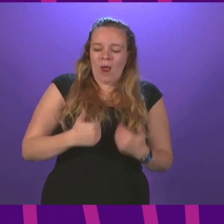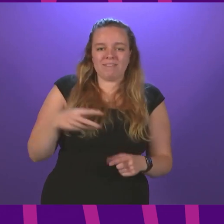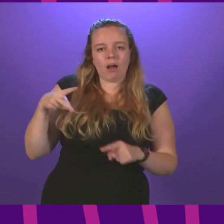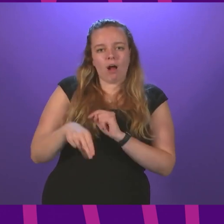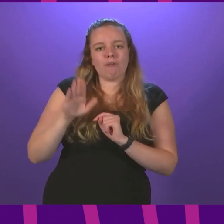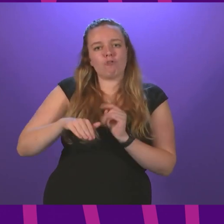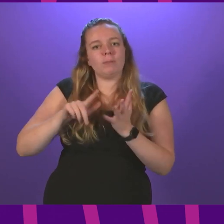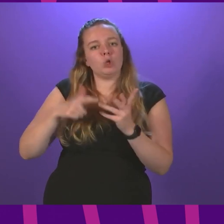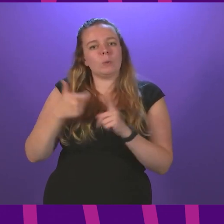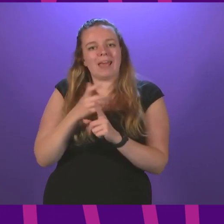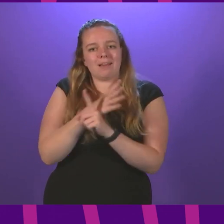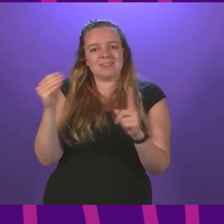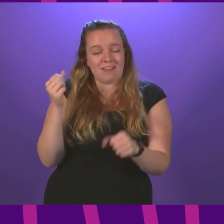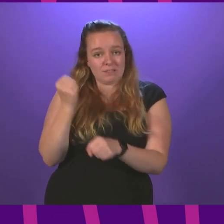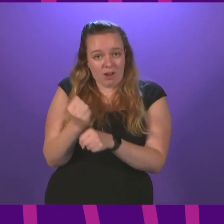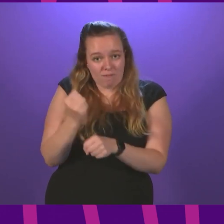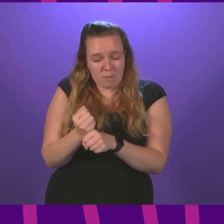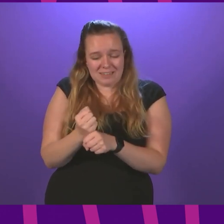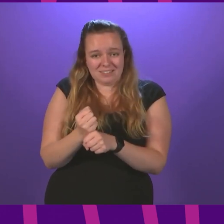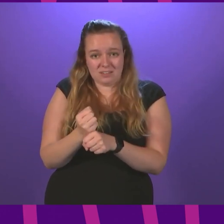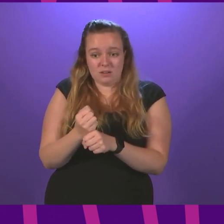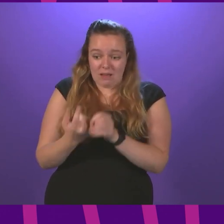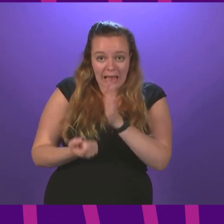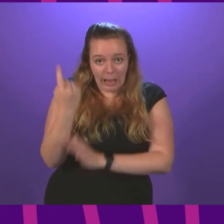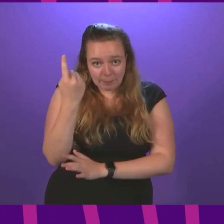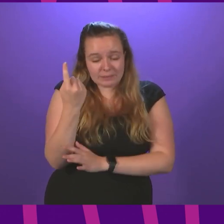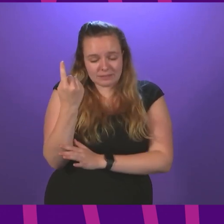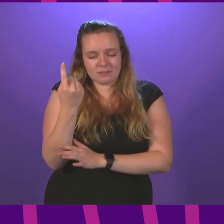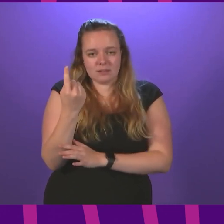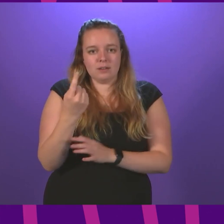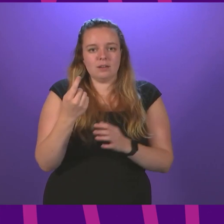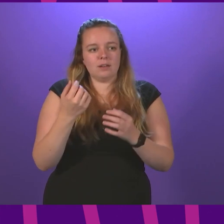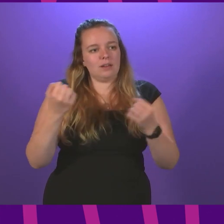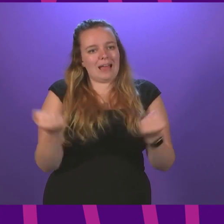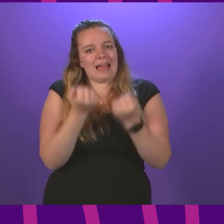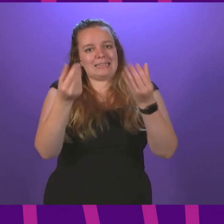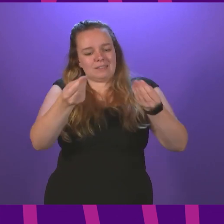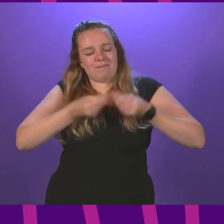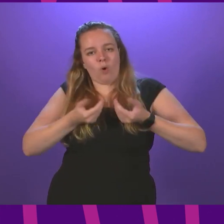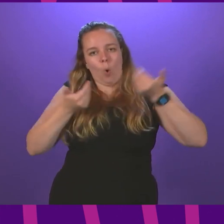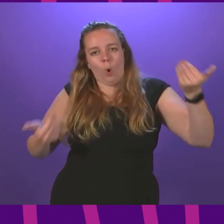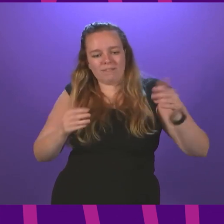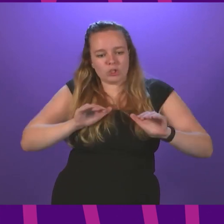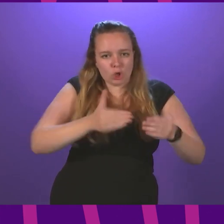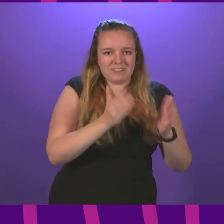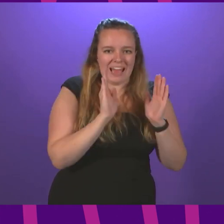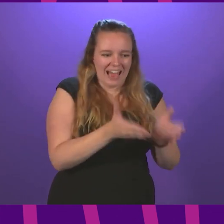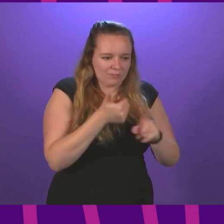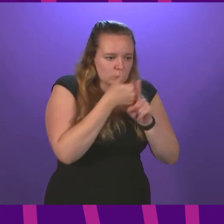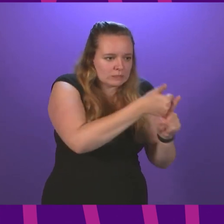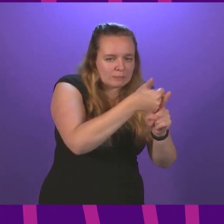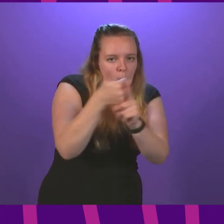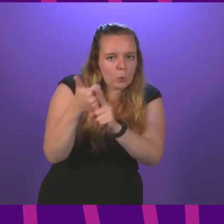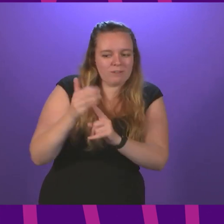from a UK Conservative government is undertaken, devolved services have to pick up a lot of that